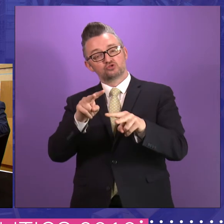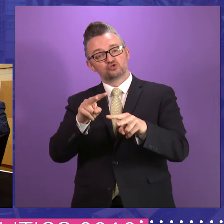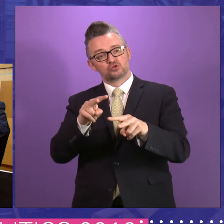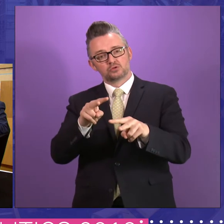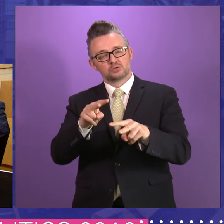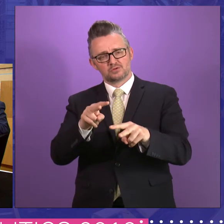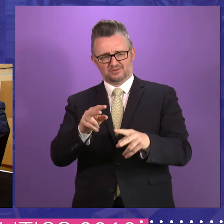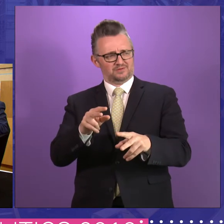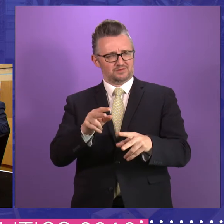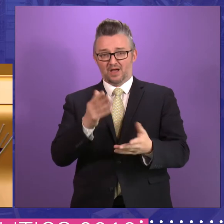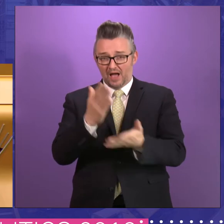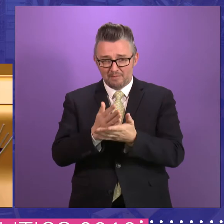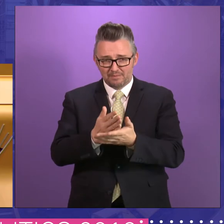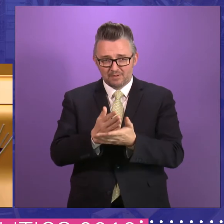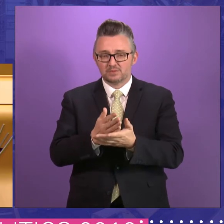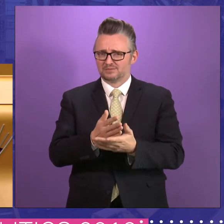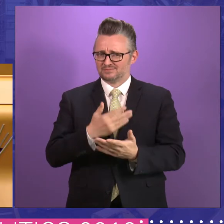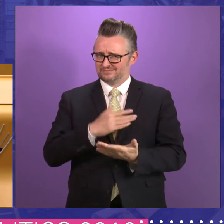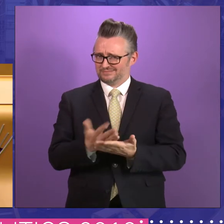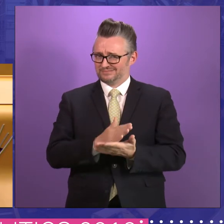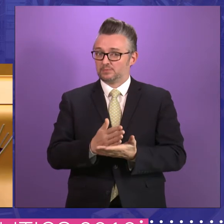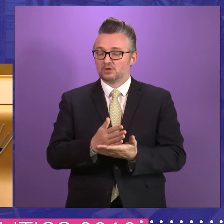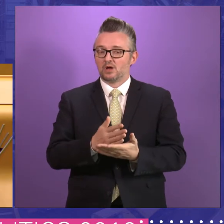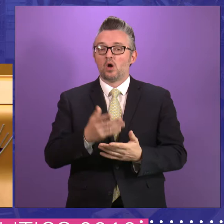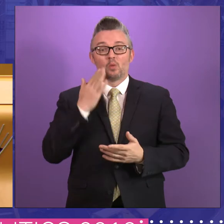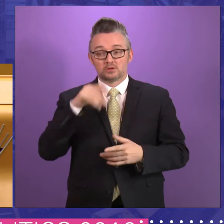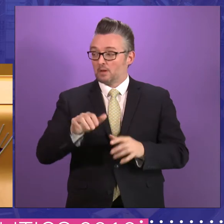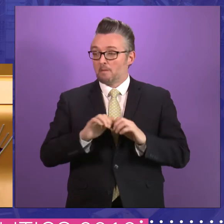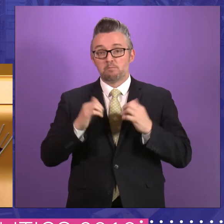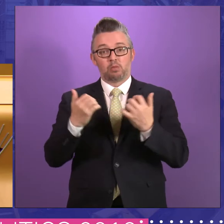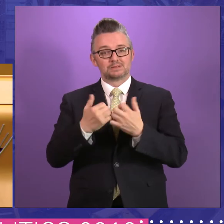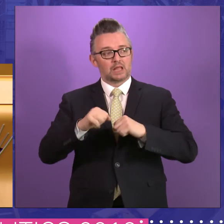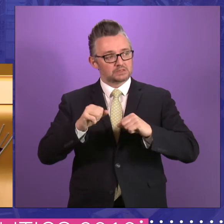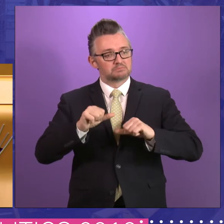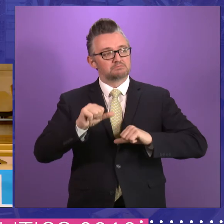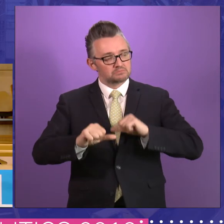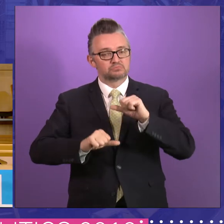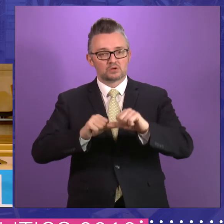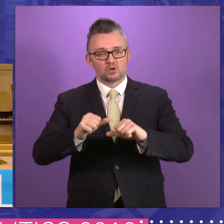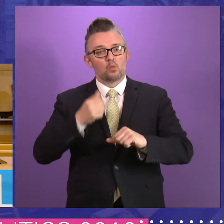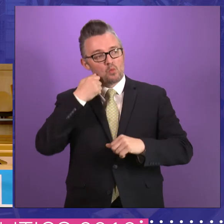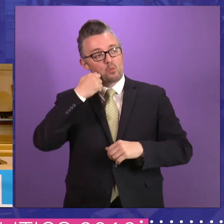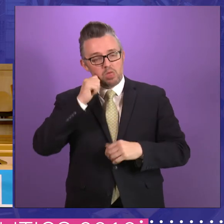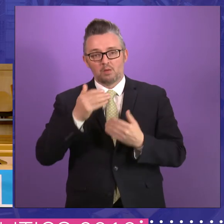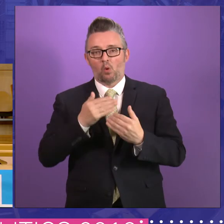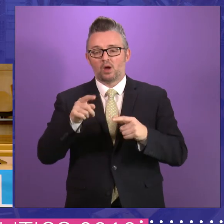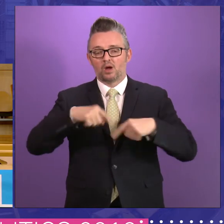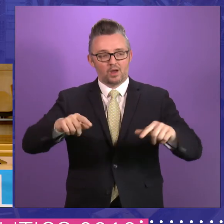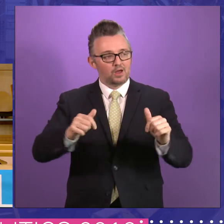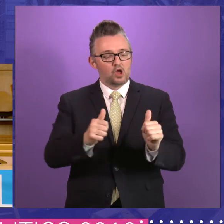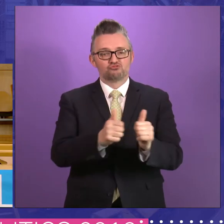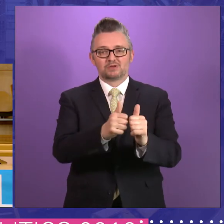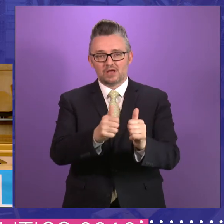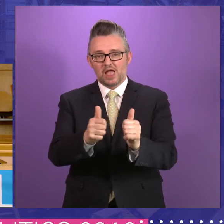in this chamber. So I'd like to think as the parliament matures, we might get back to that more consensual approach. Whether your answer has